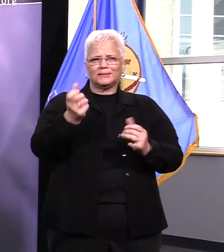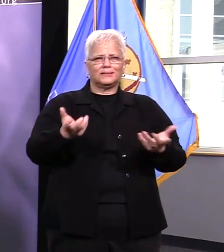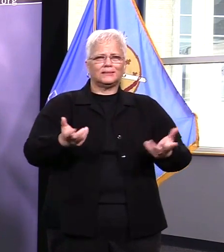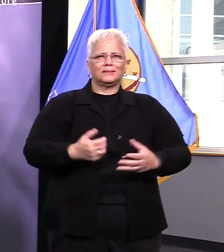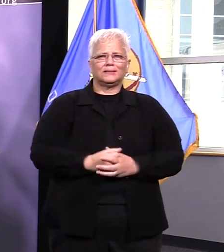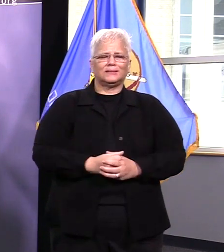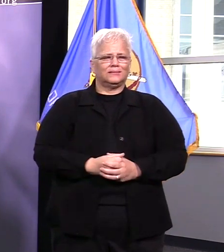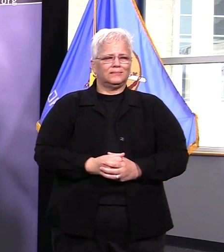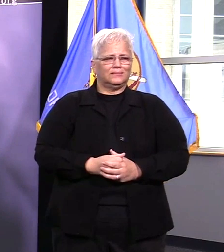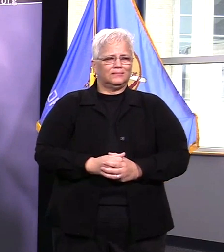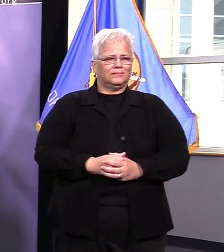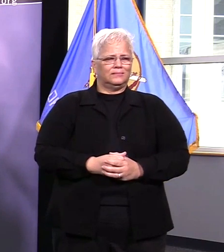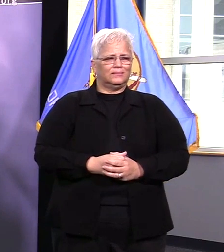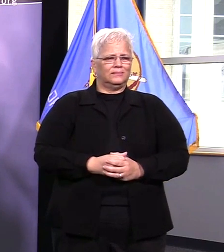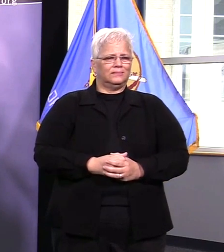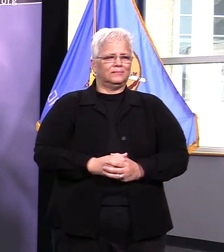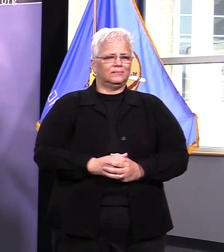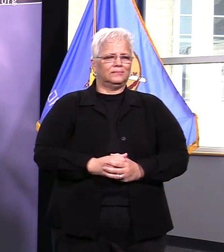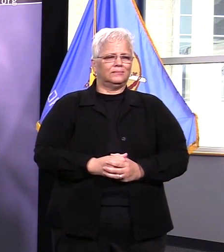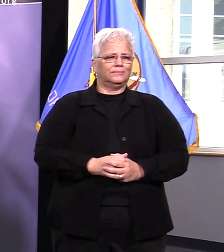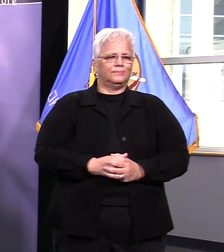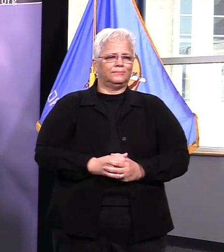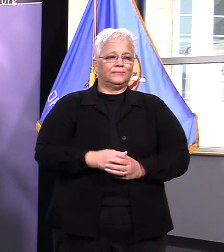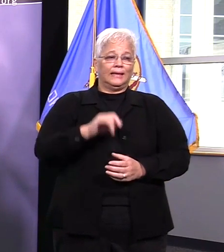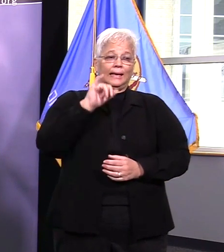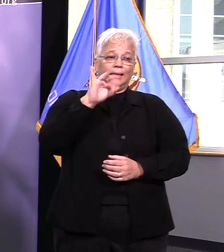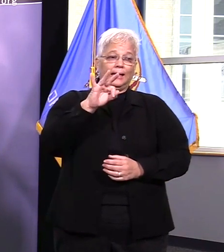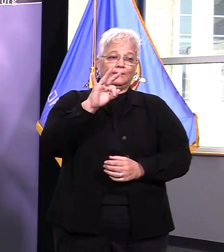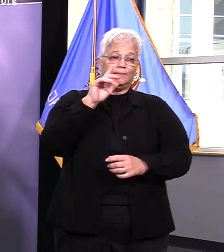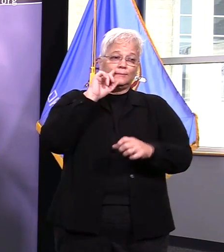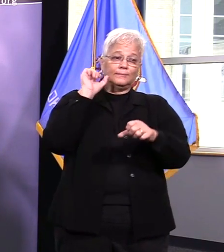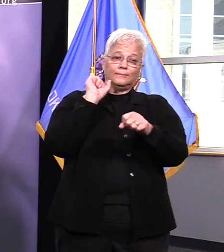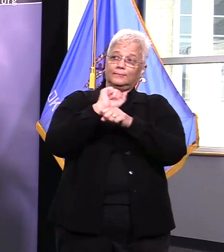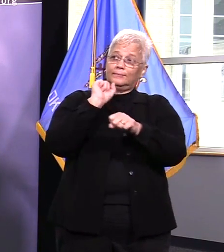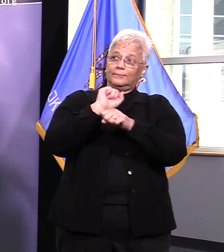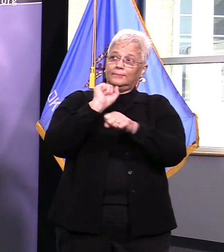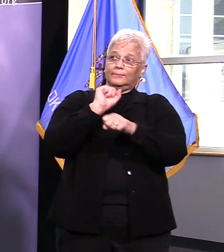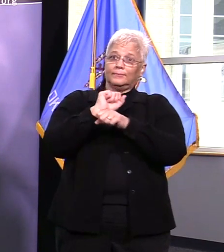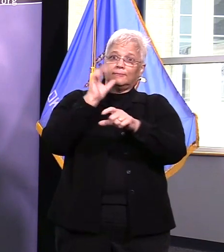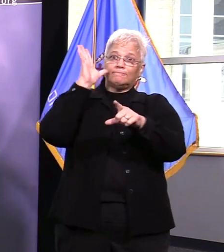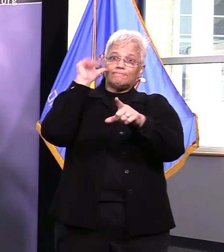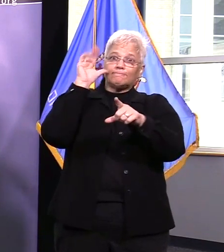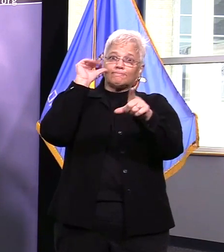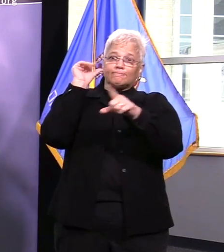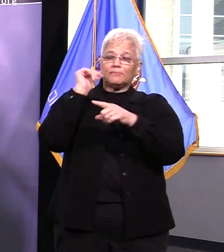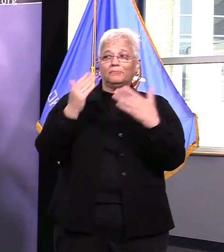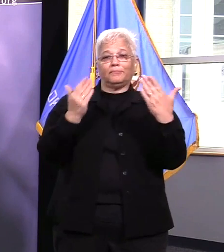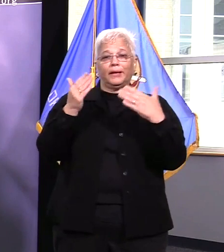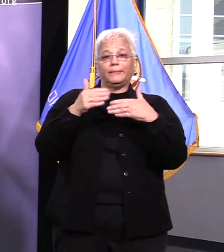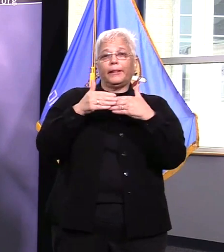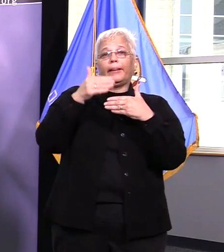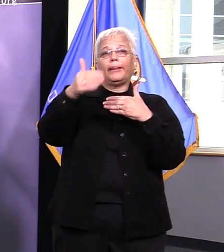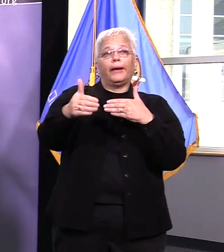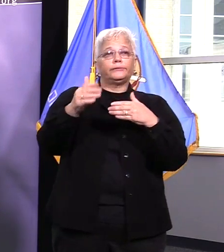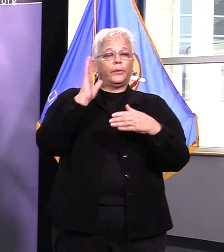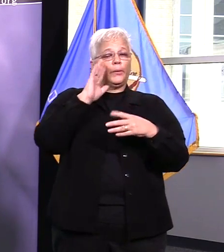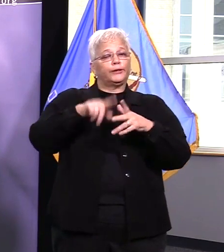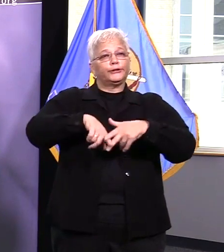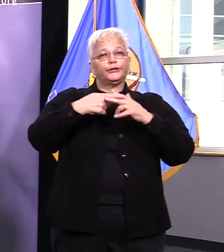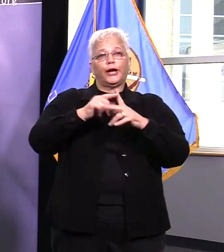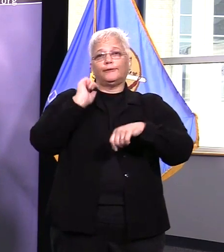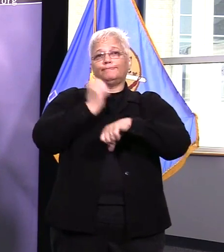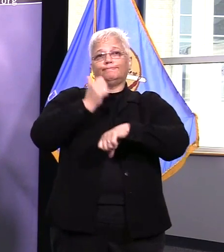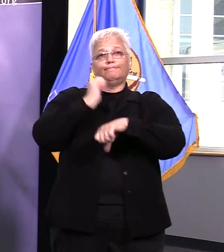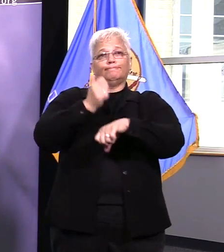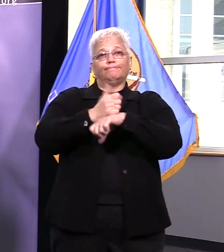allow people to to adjust to it and and and see where we need to improve upon it and that certainly that the volume of people